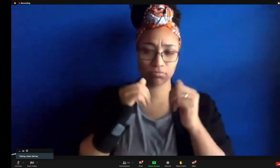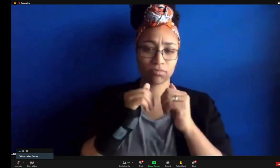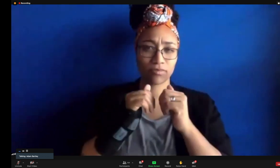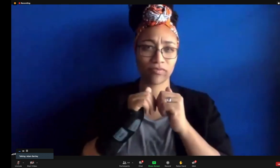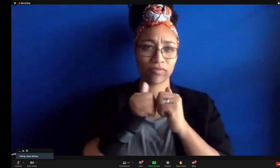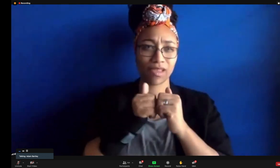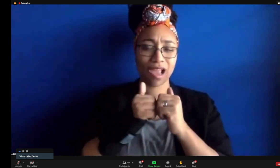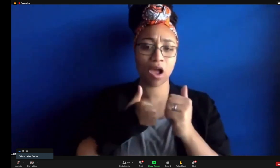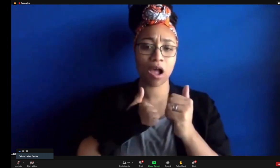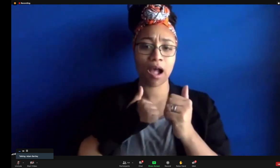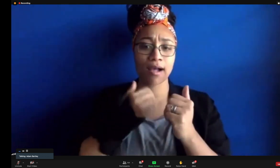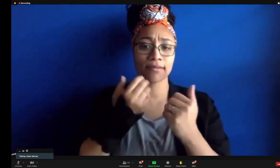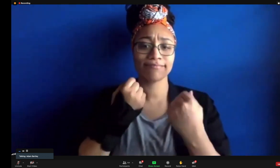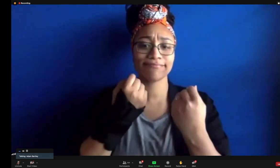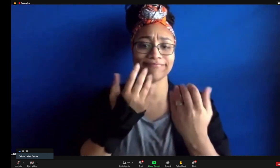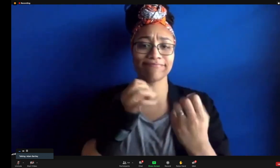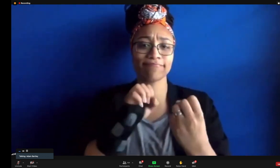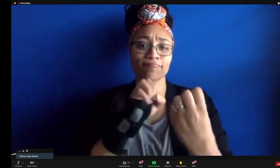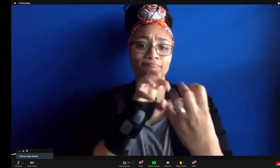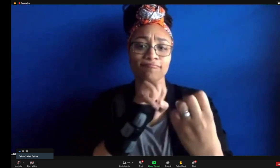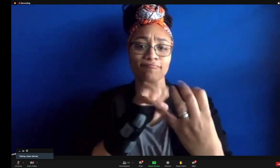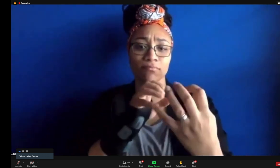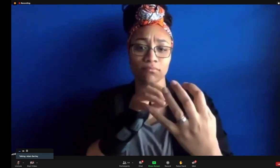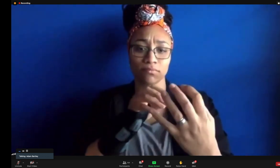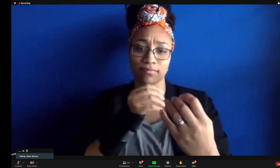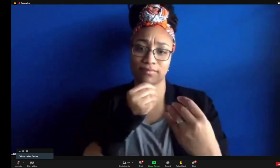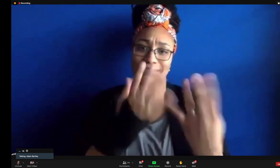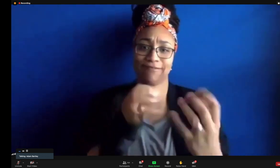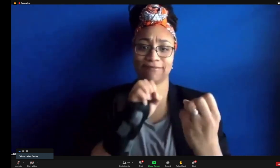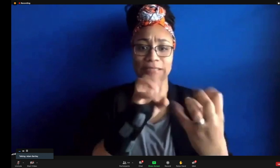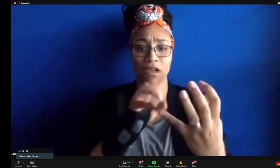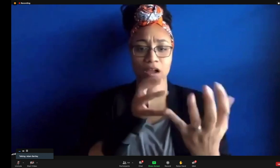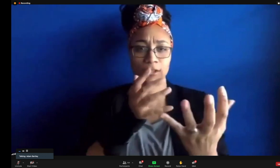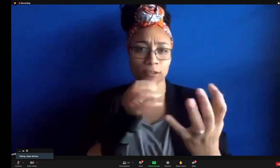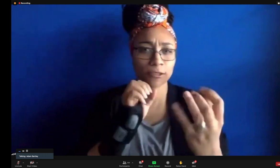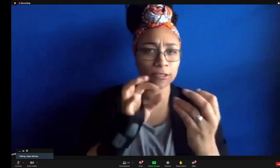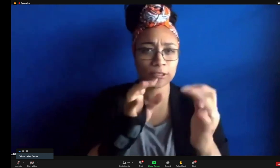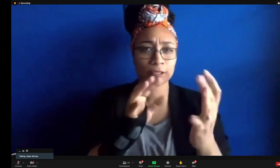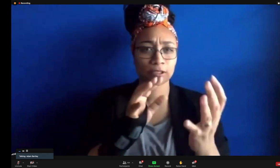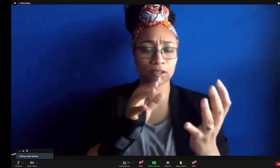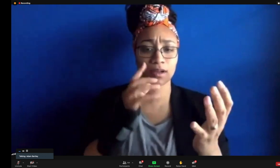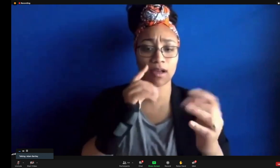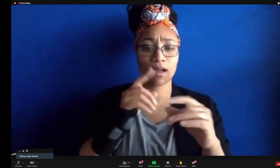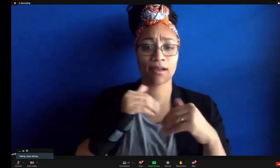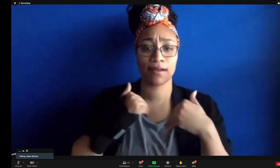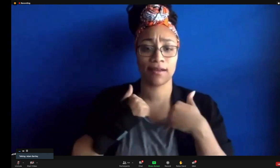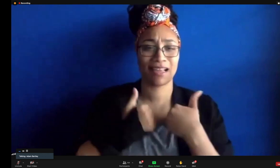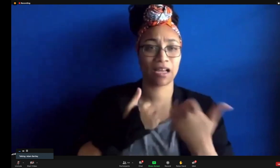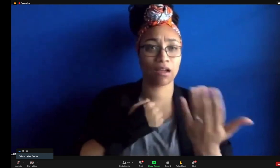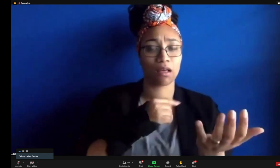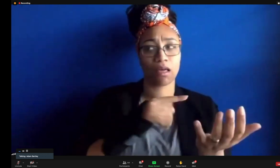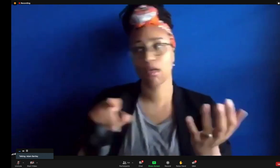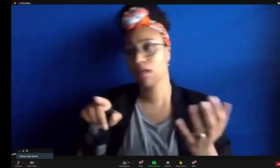and give me a pause, was thinking about how to give this kind of really detailed feedback.